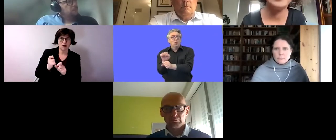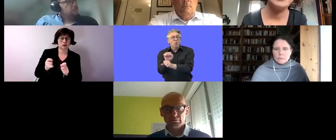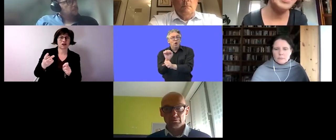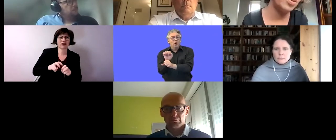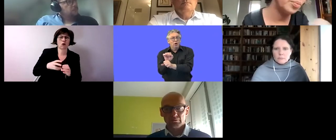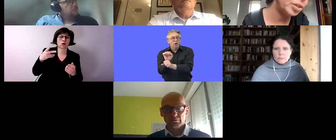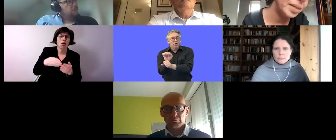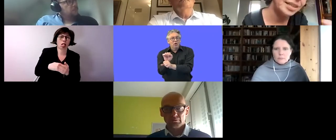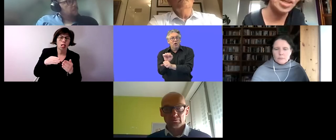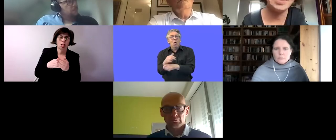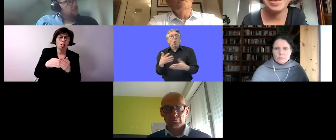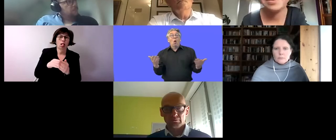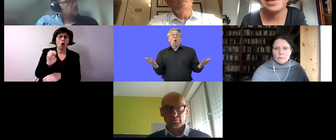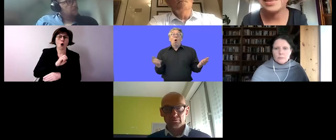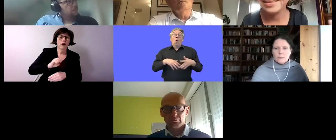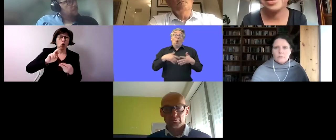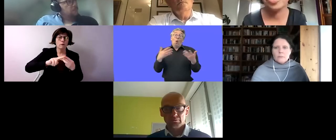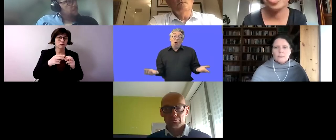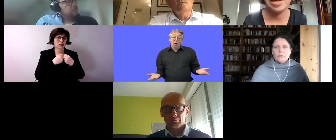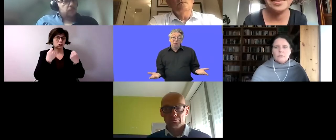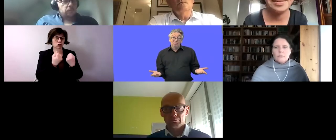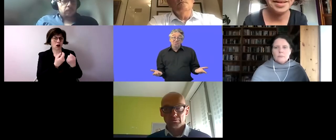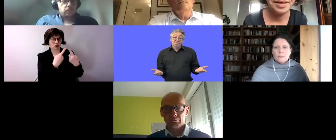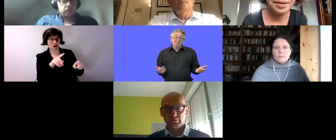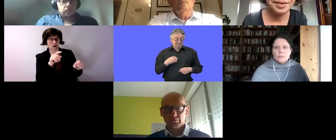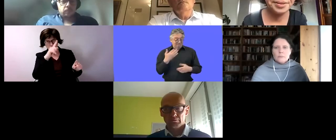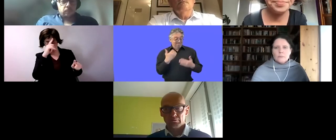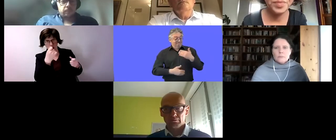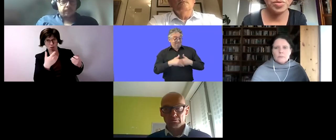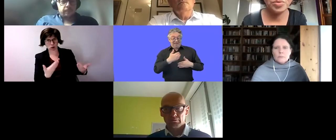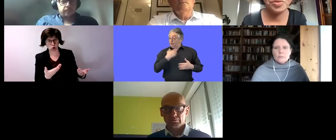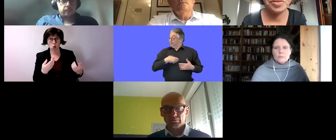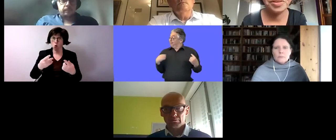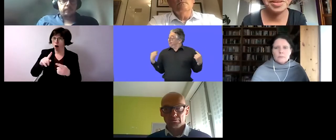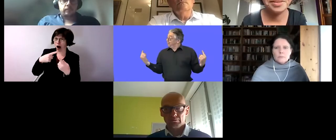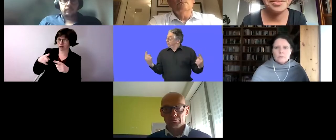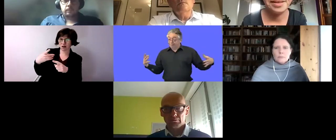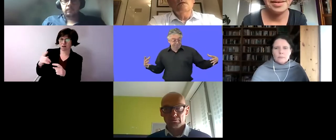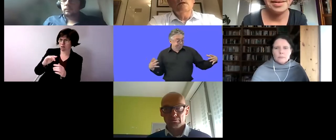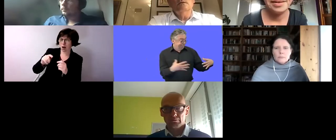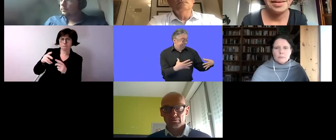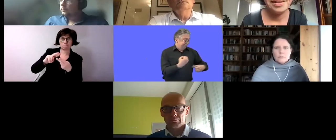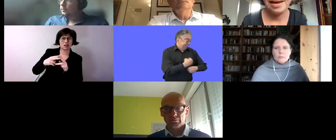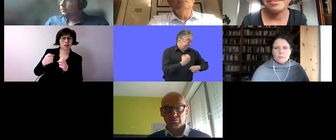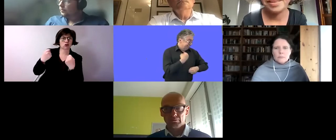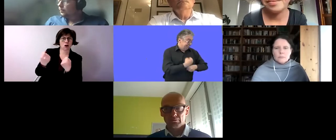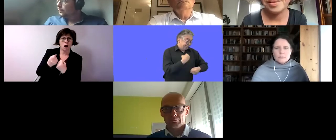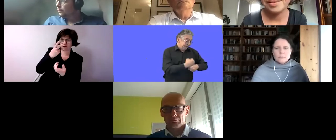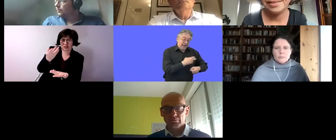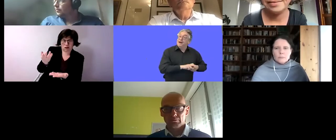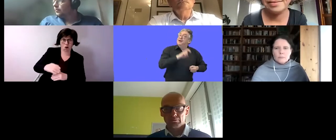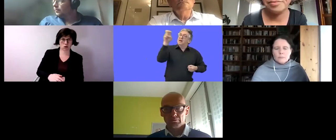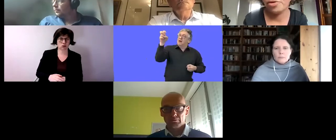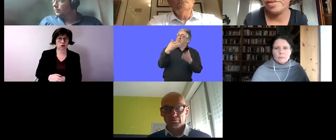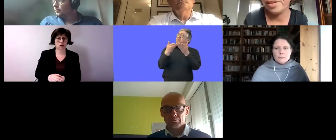sheltered workshop to the primary labor market work what is the situation in the european union what do other